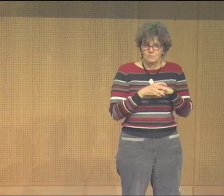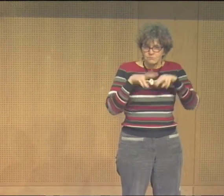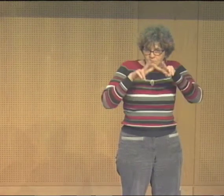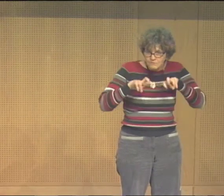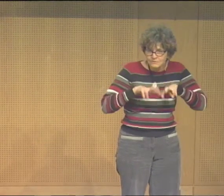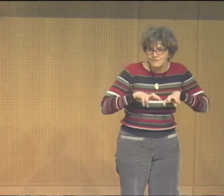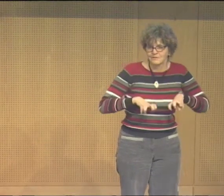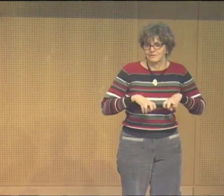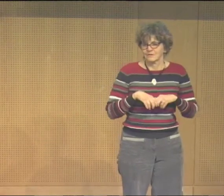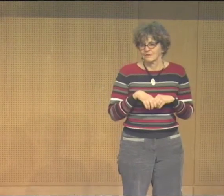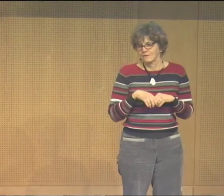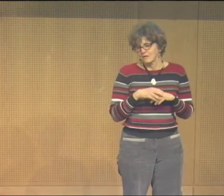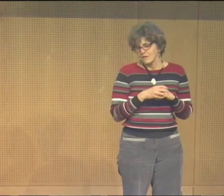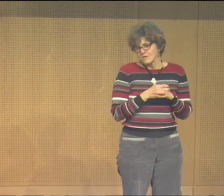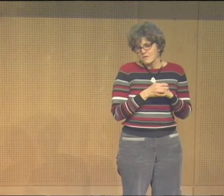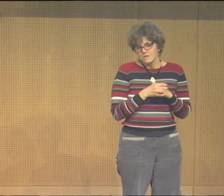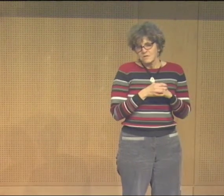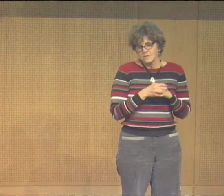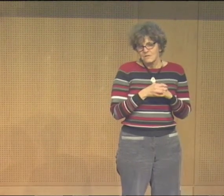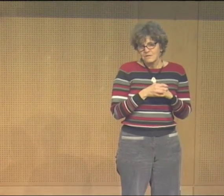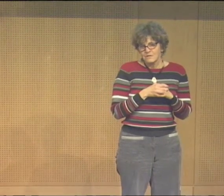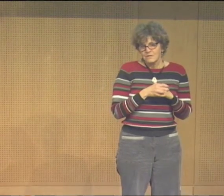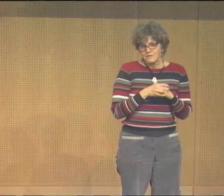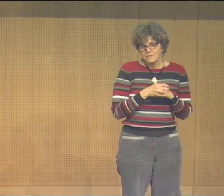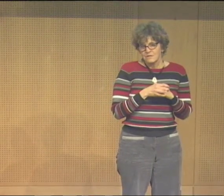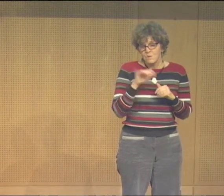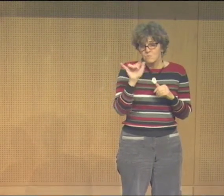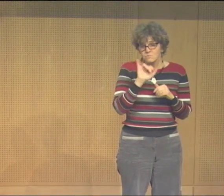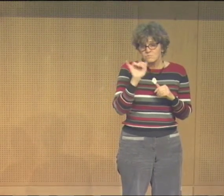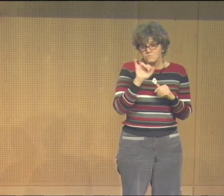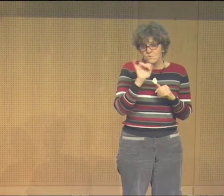analyzing different pieces of art.